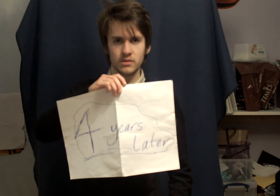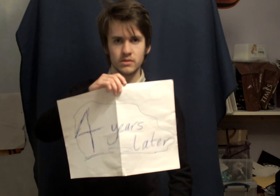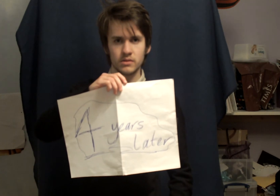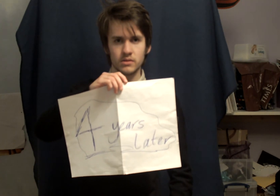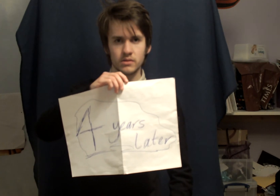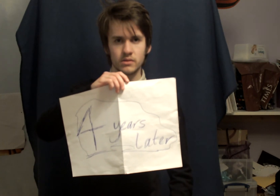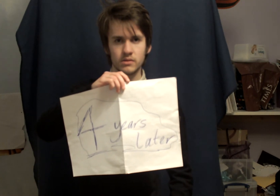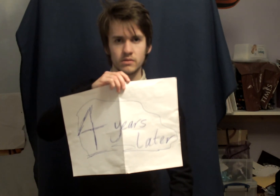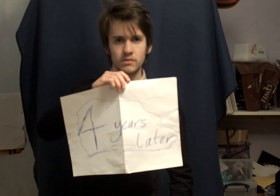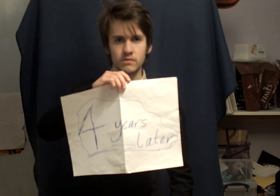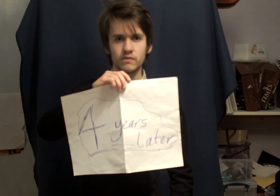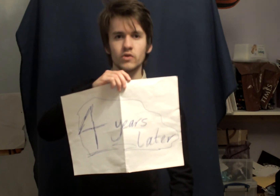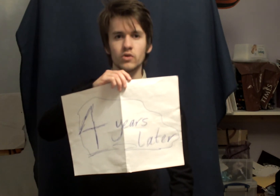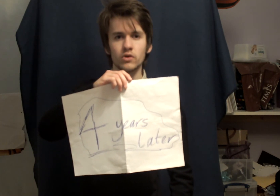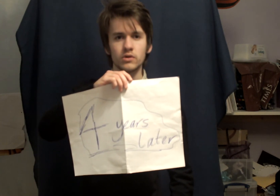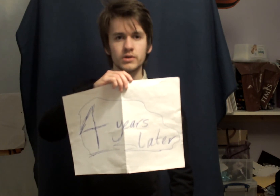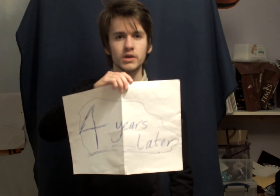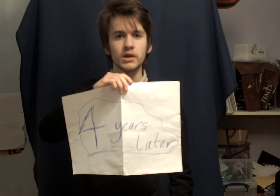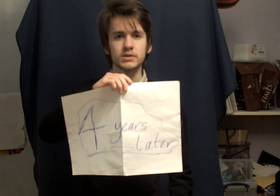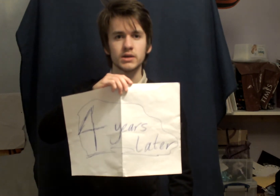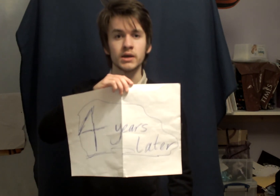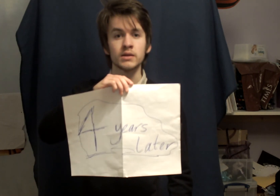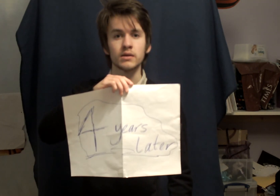Then, years later,